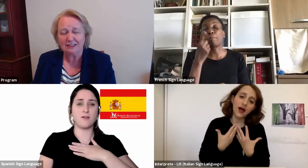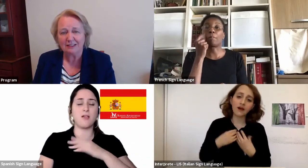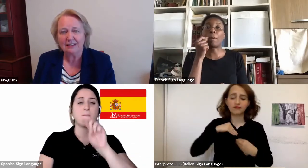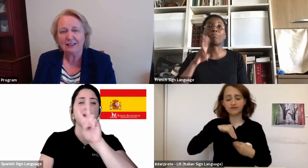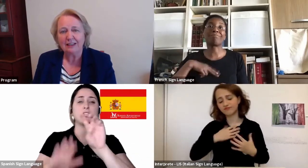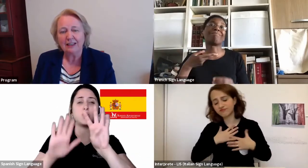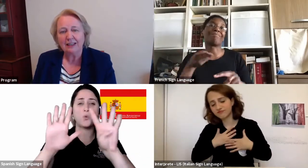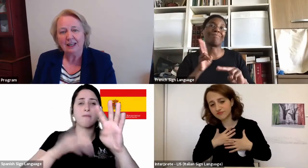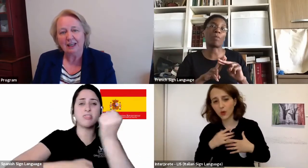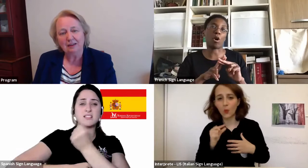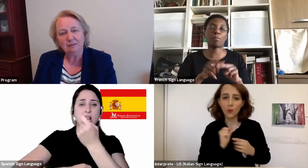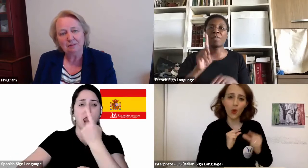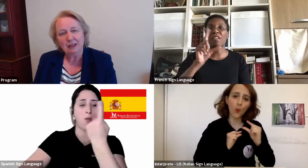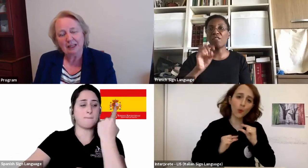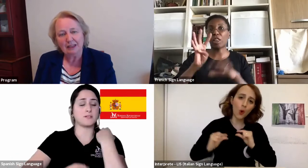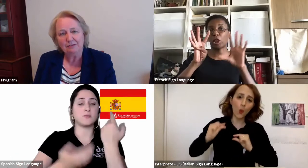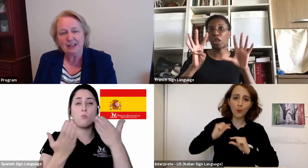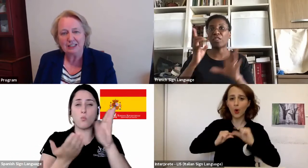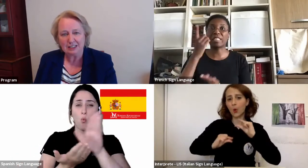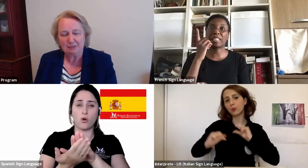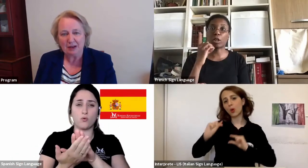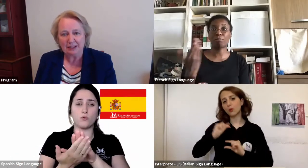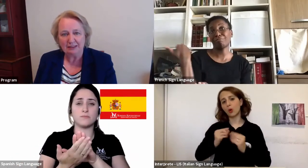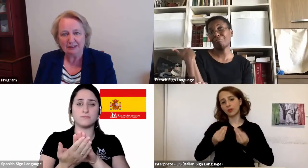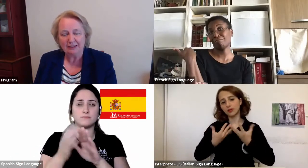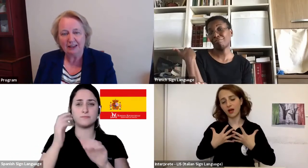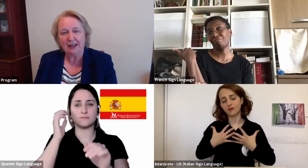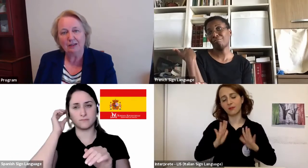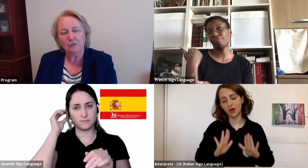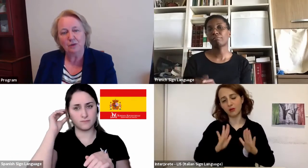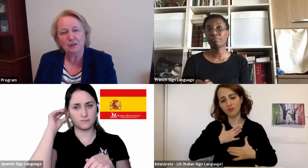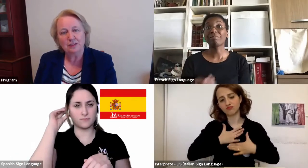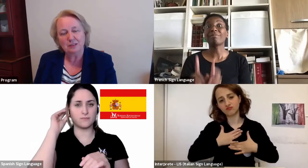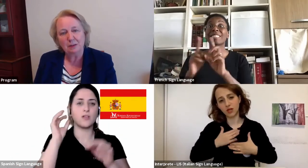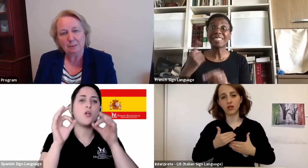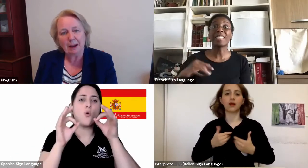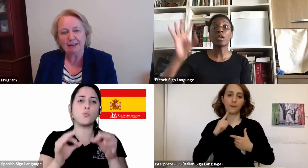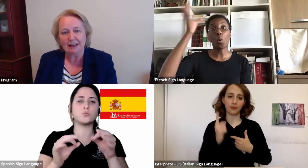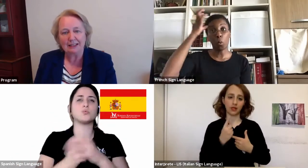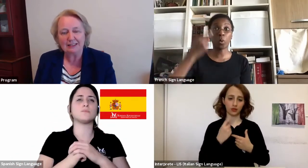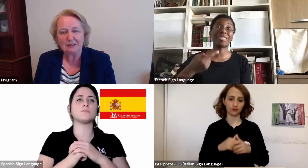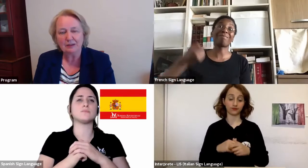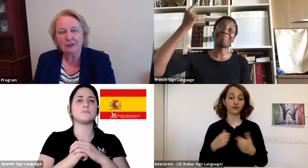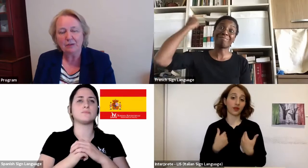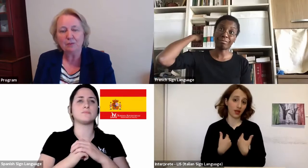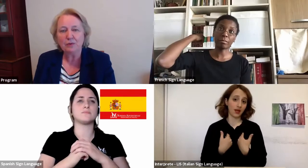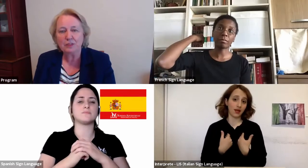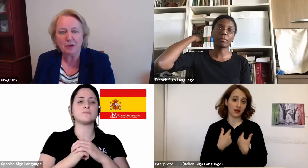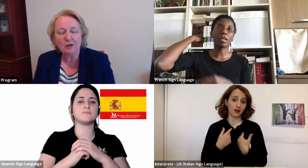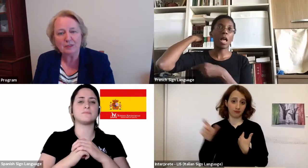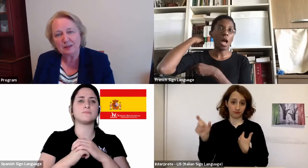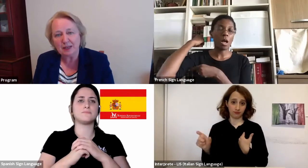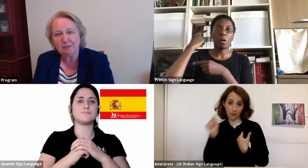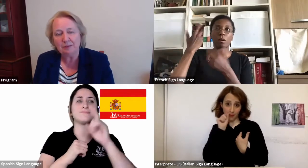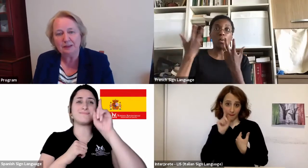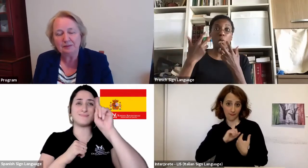last year, he fractured his spine and was paralysed. I brought him